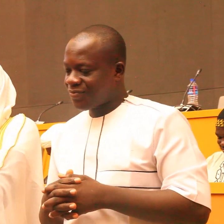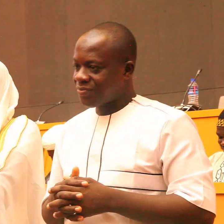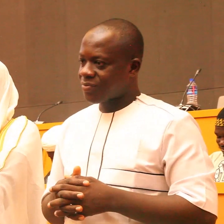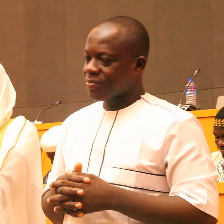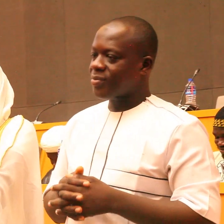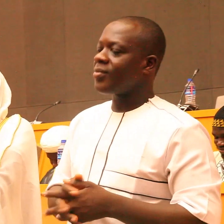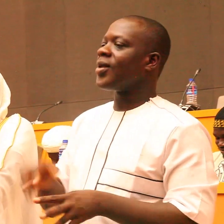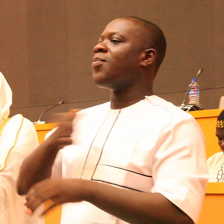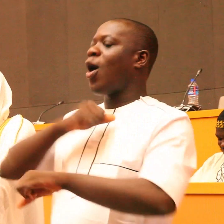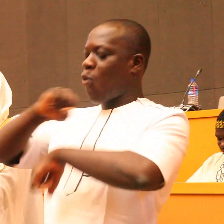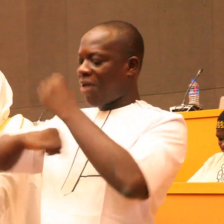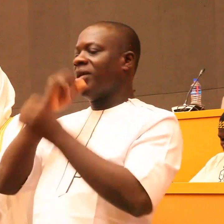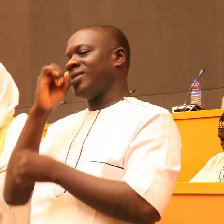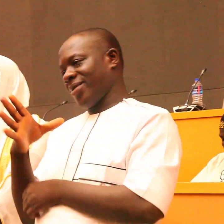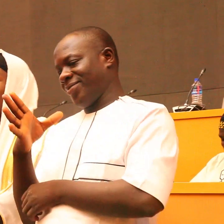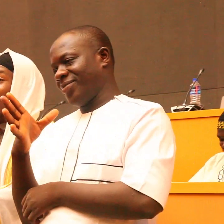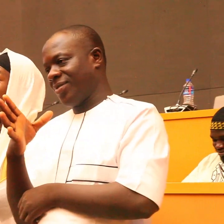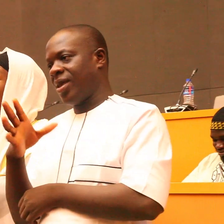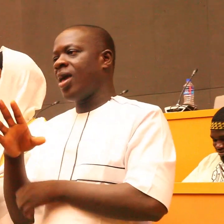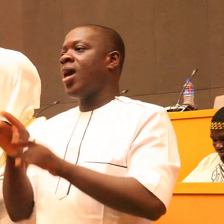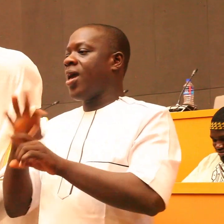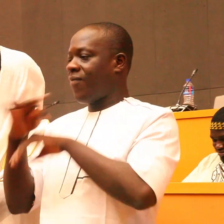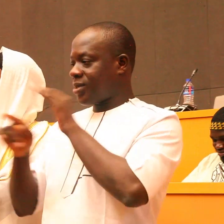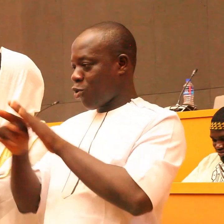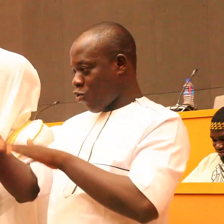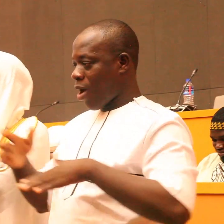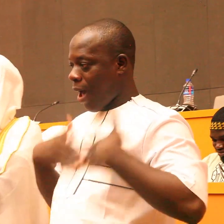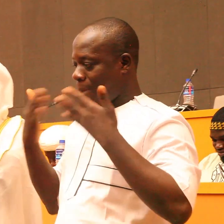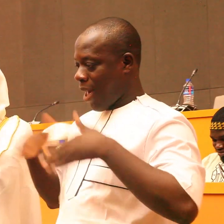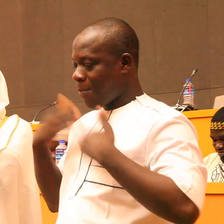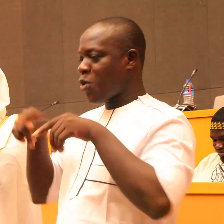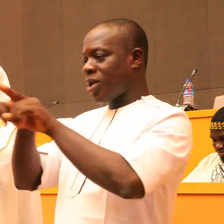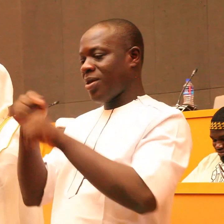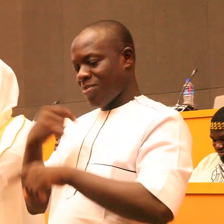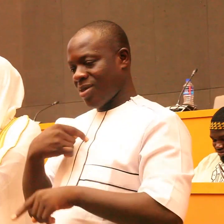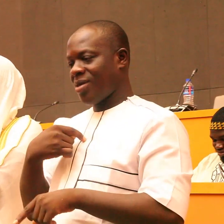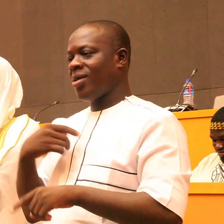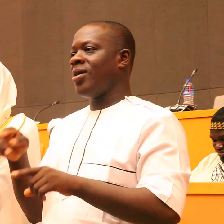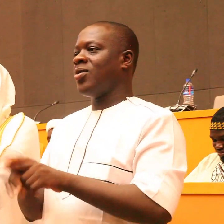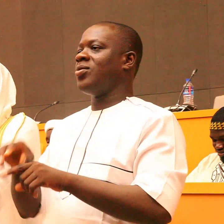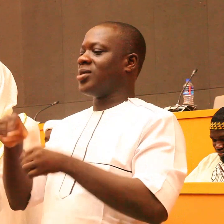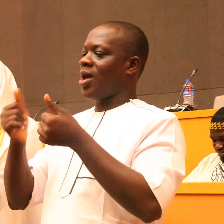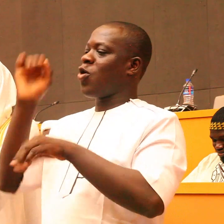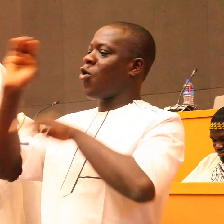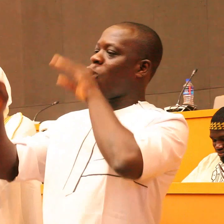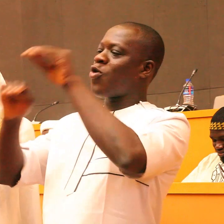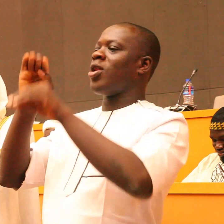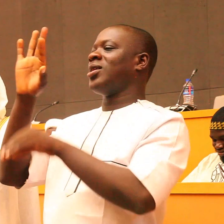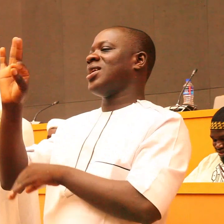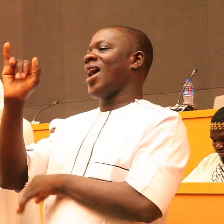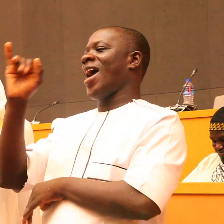she said to me whenever you are happy or pleased with me you will start calling me Tim Tim